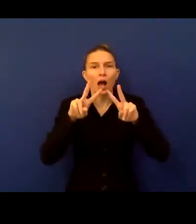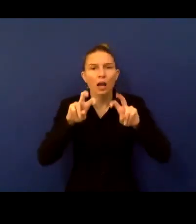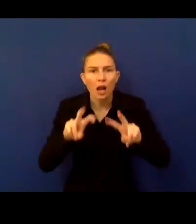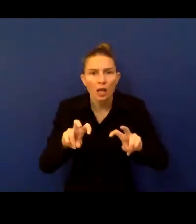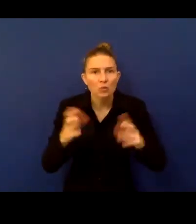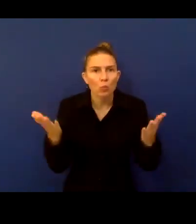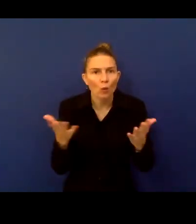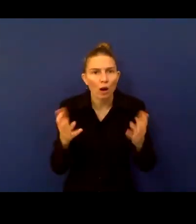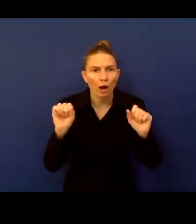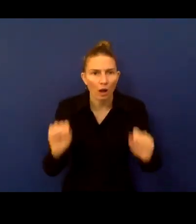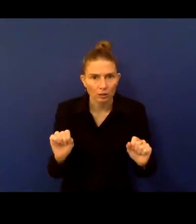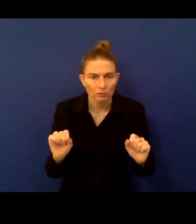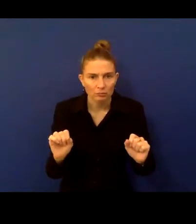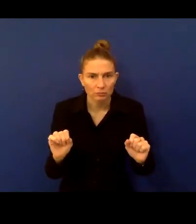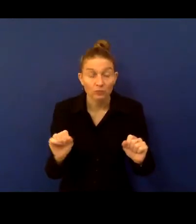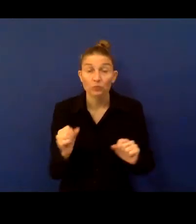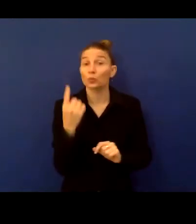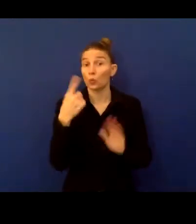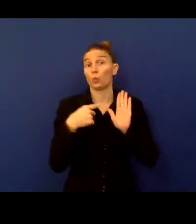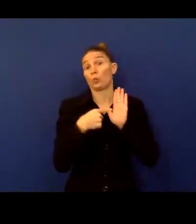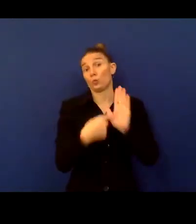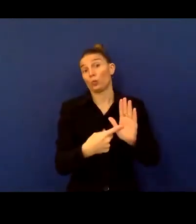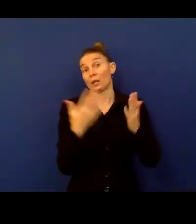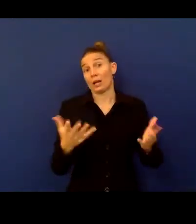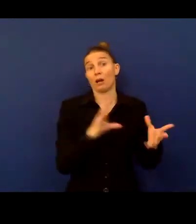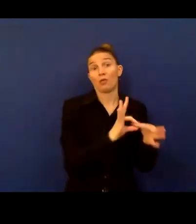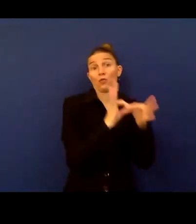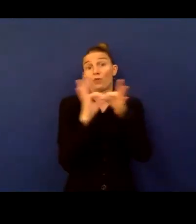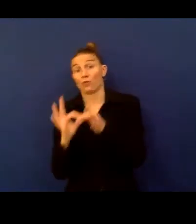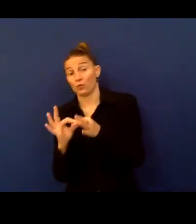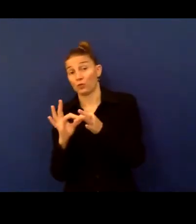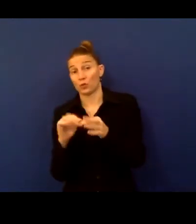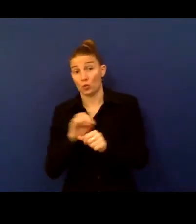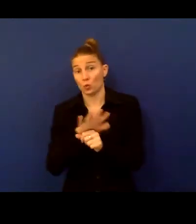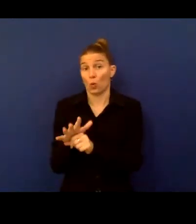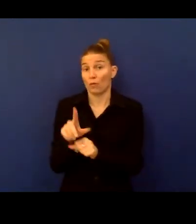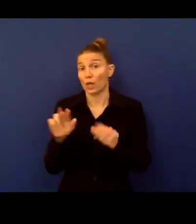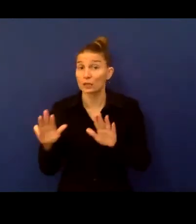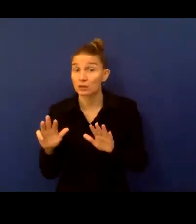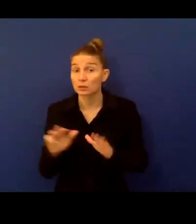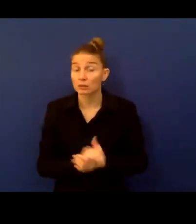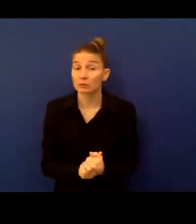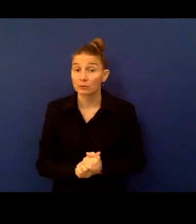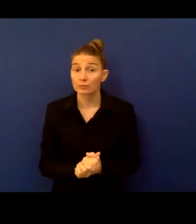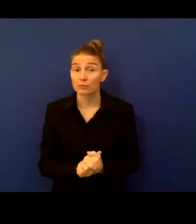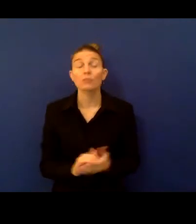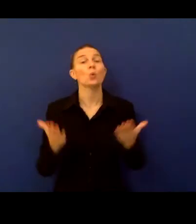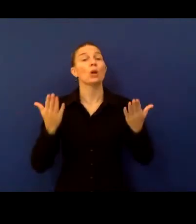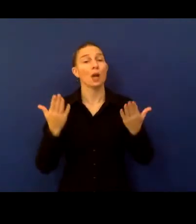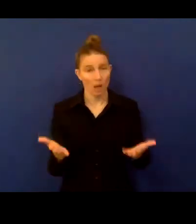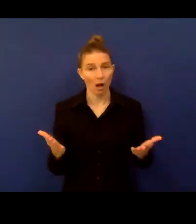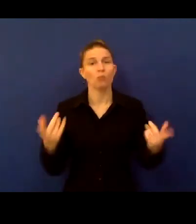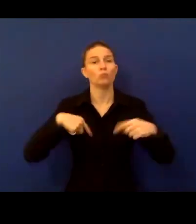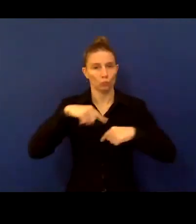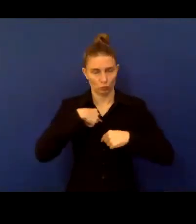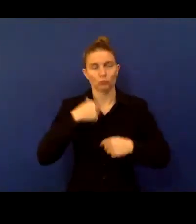here are some examples that are very relevant in the context of COVID-19. We now know, thanks to this